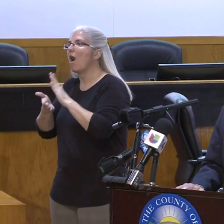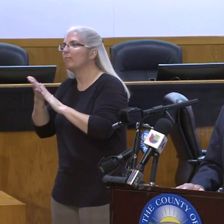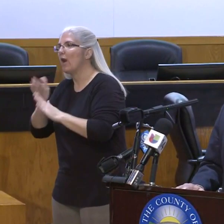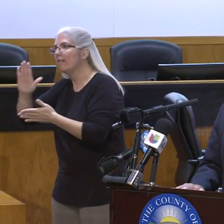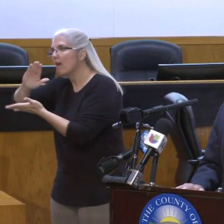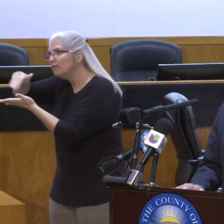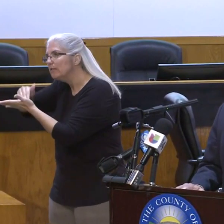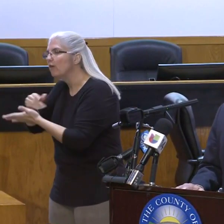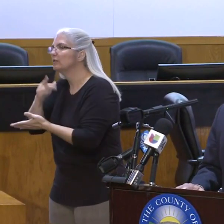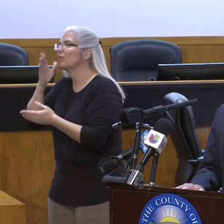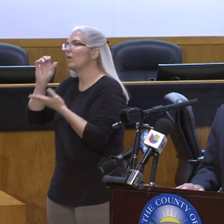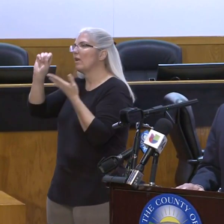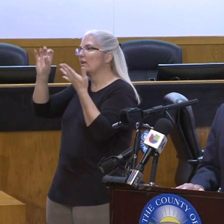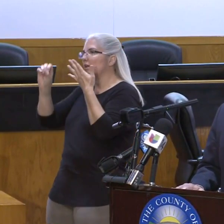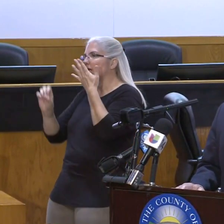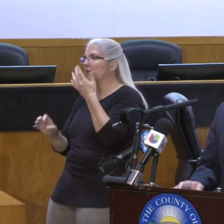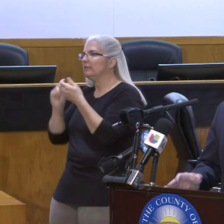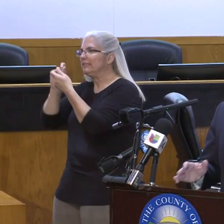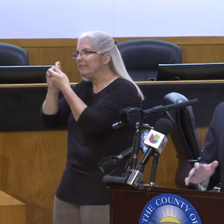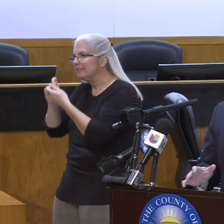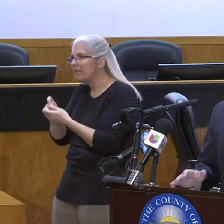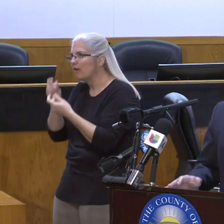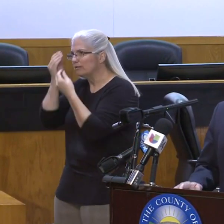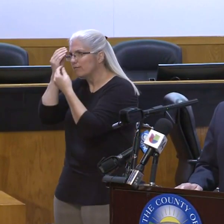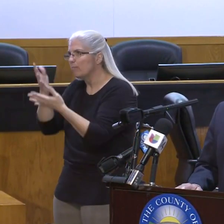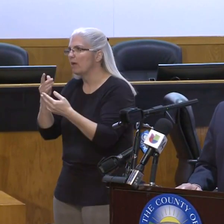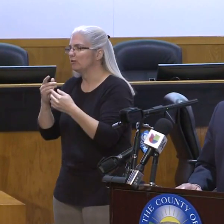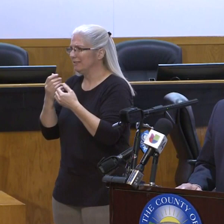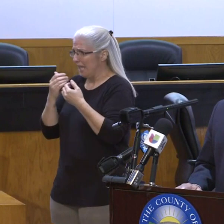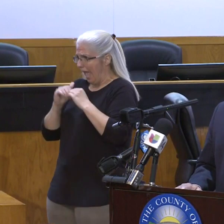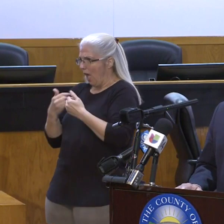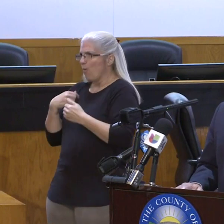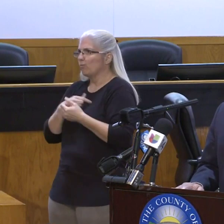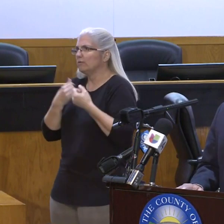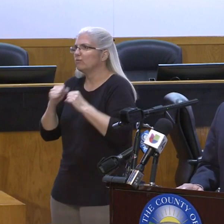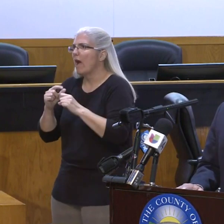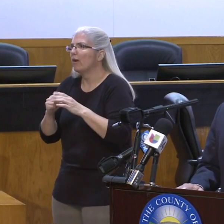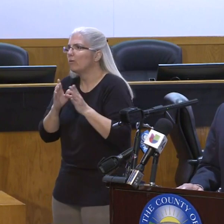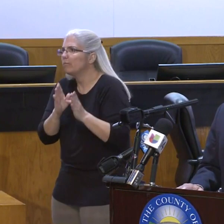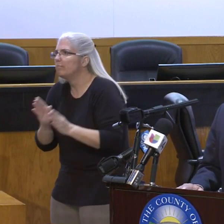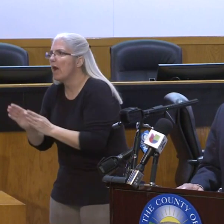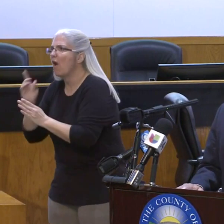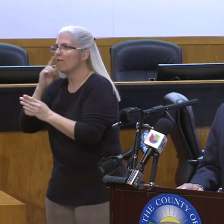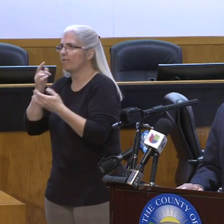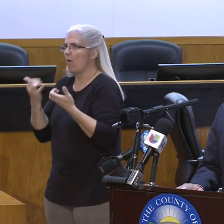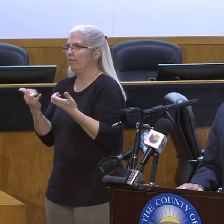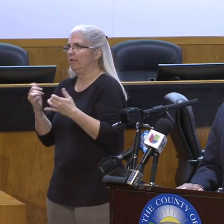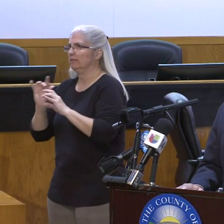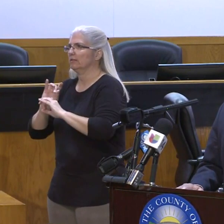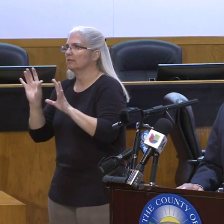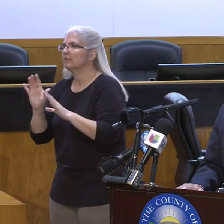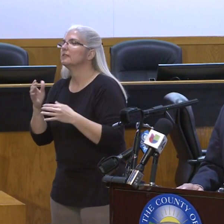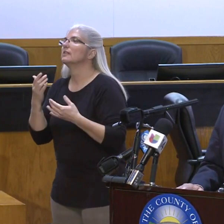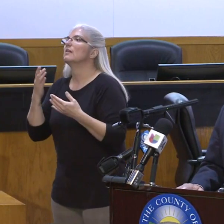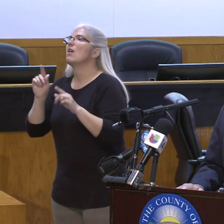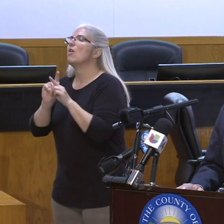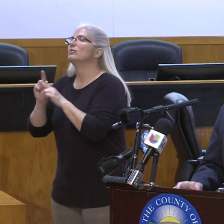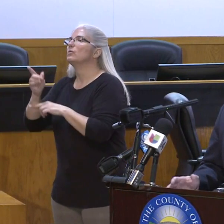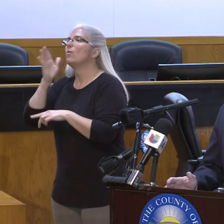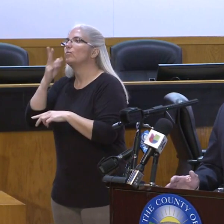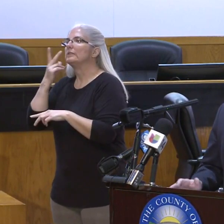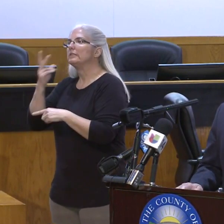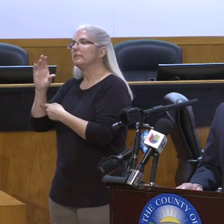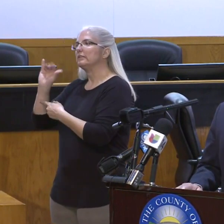our efforts to prepare, and we will be hearing from our board president, Supervisor Cindy Chavez.